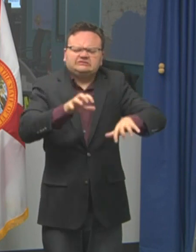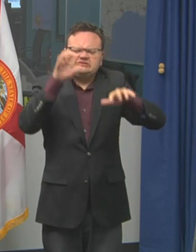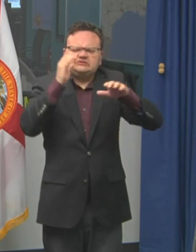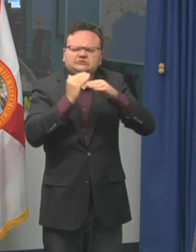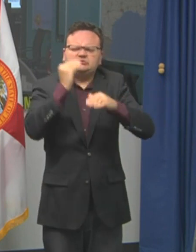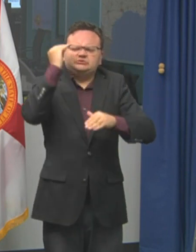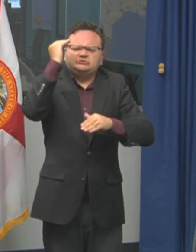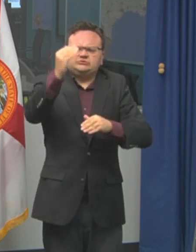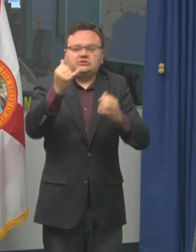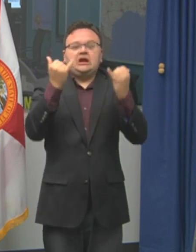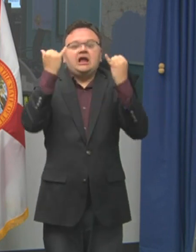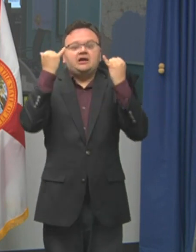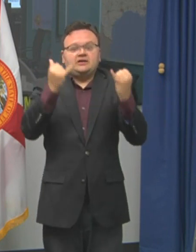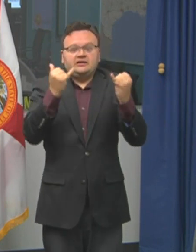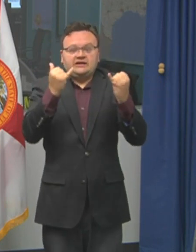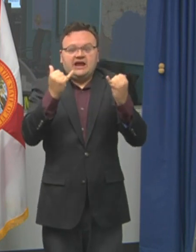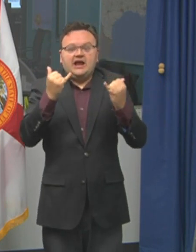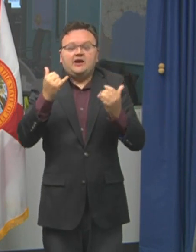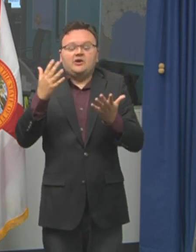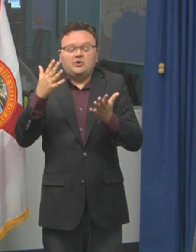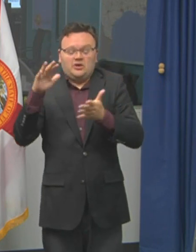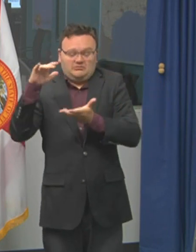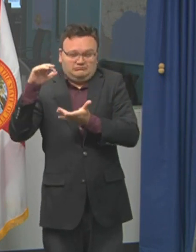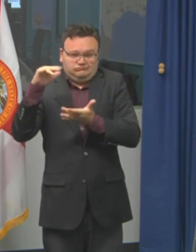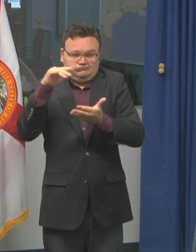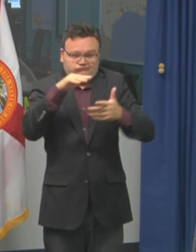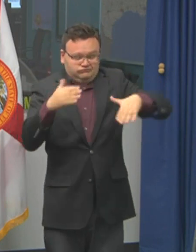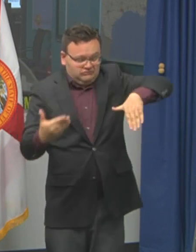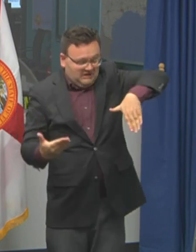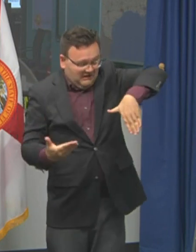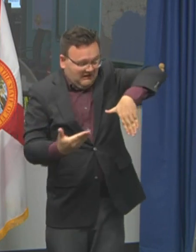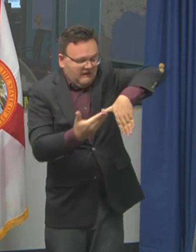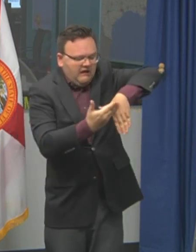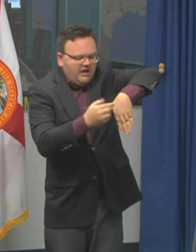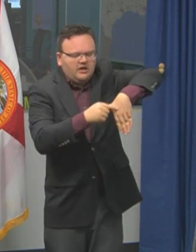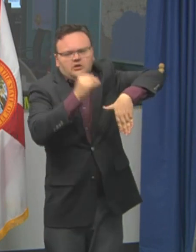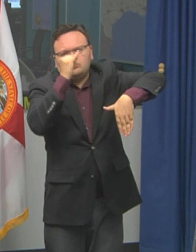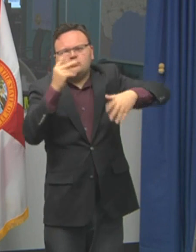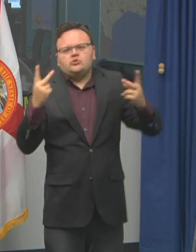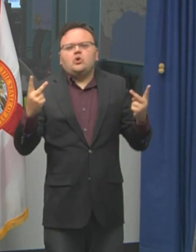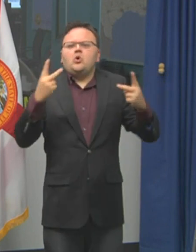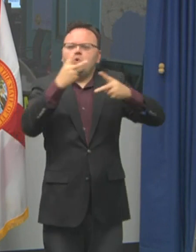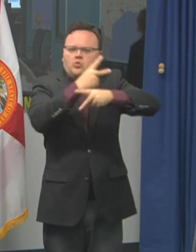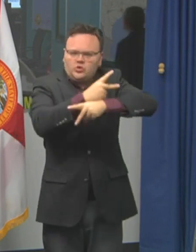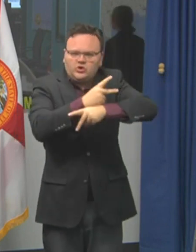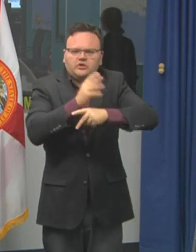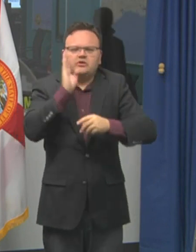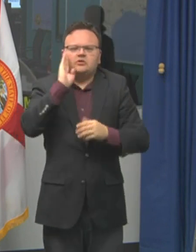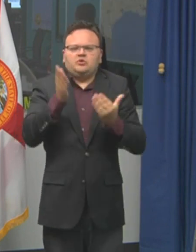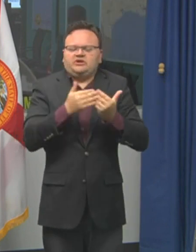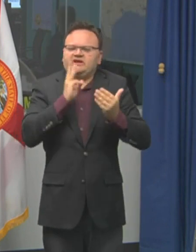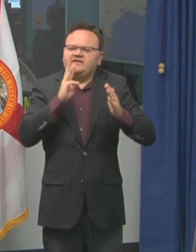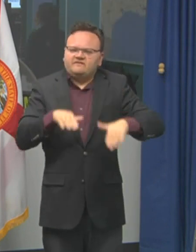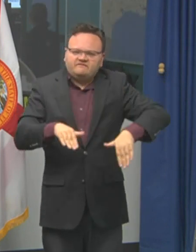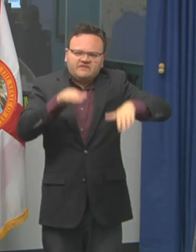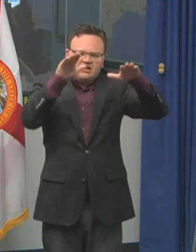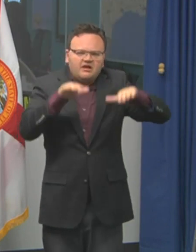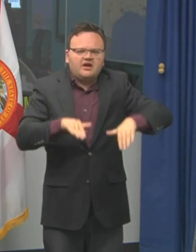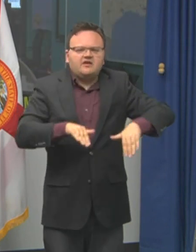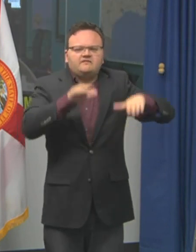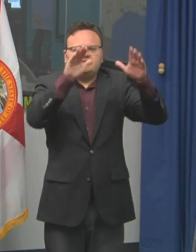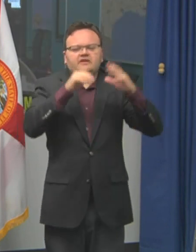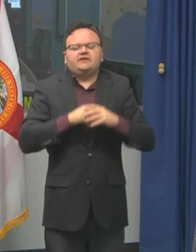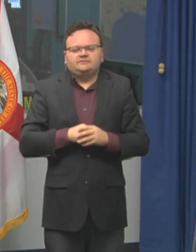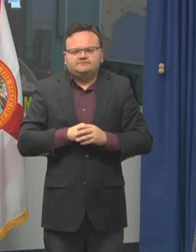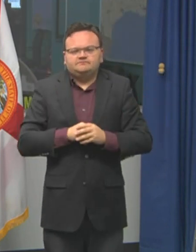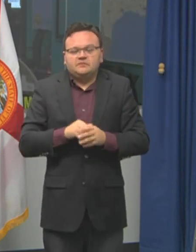anticipated heavy rain. And I think that that's important, whether it's a hurricane, strong tropical storm, those winds are what they